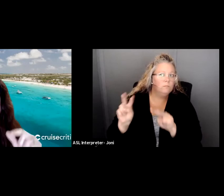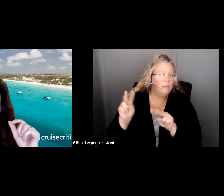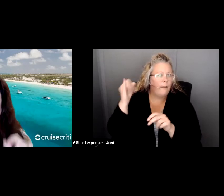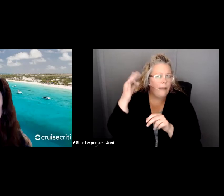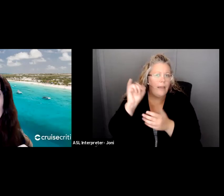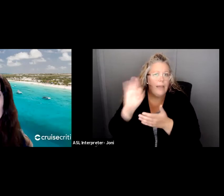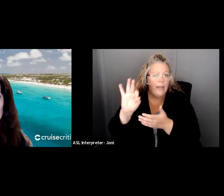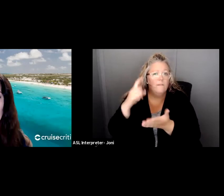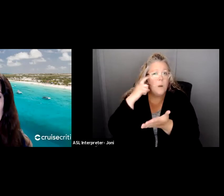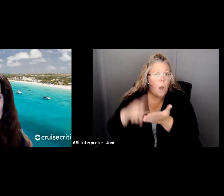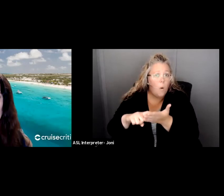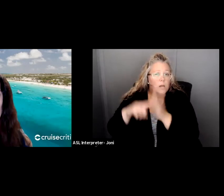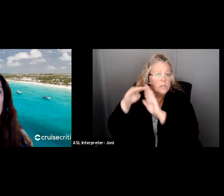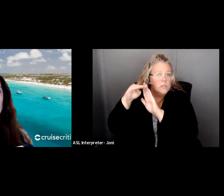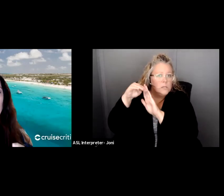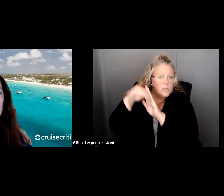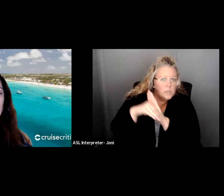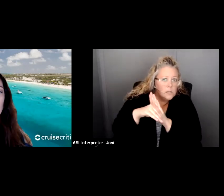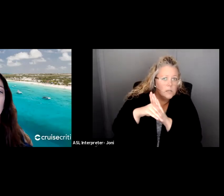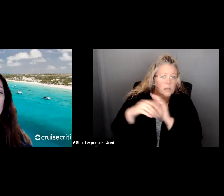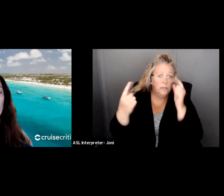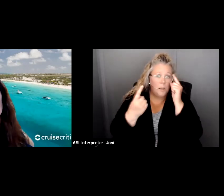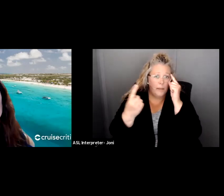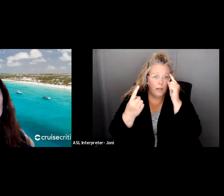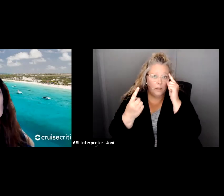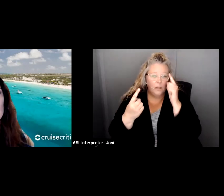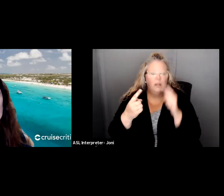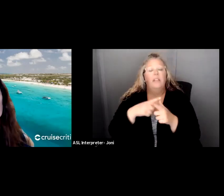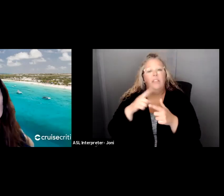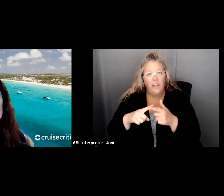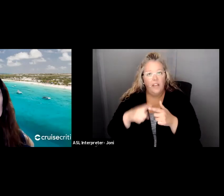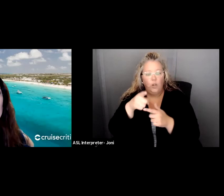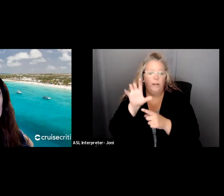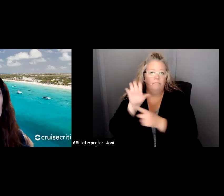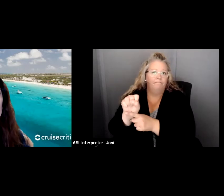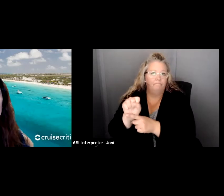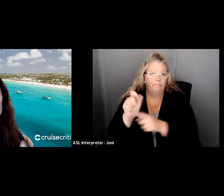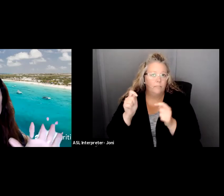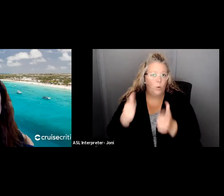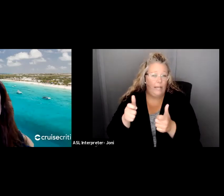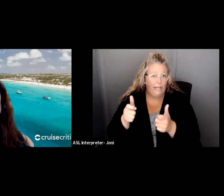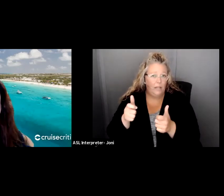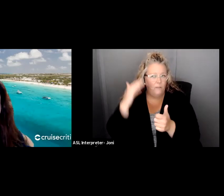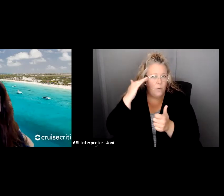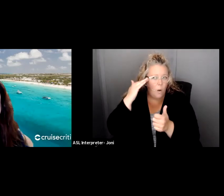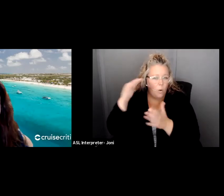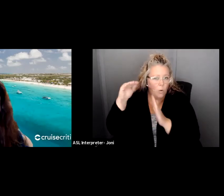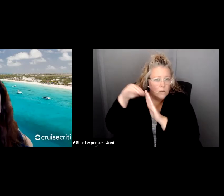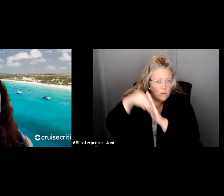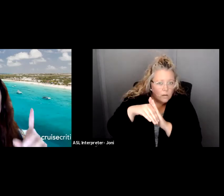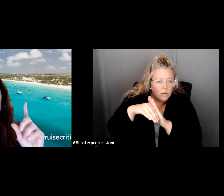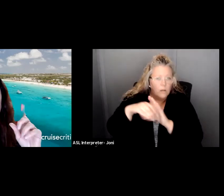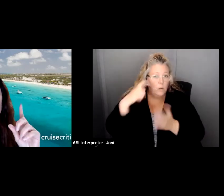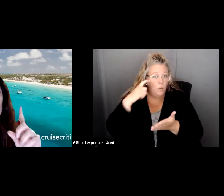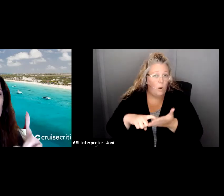planning process in place, then you're going to be able to know when things are declining. Because you'll see in the strategic planning